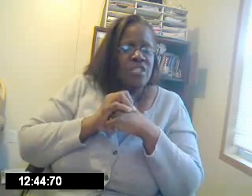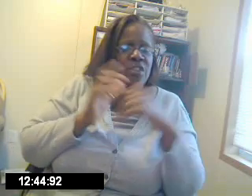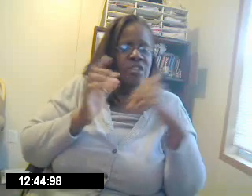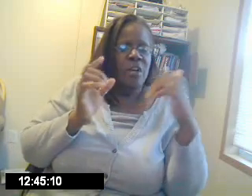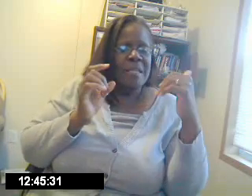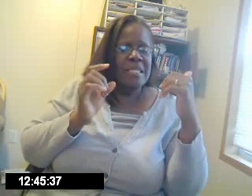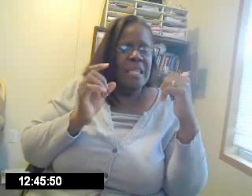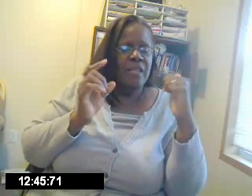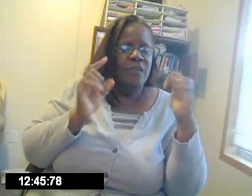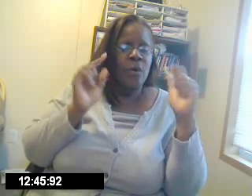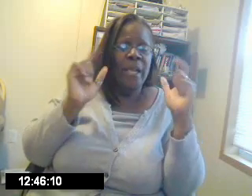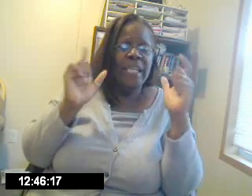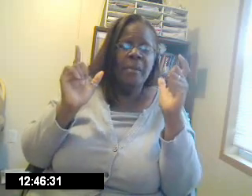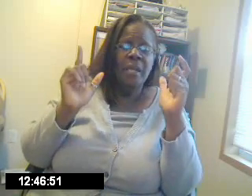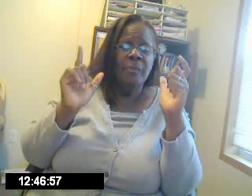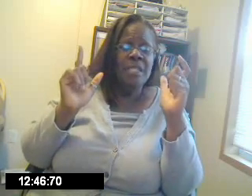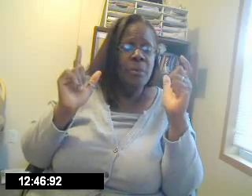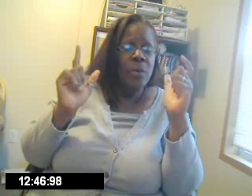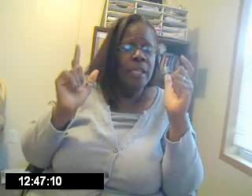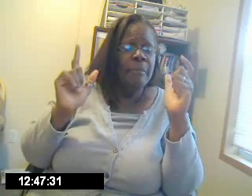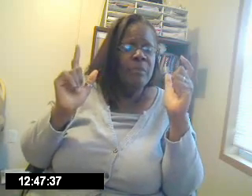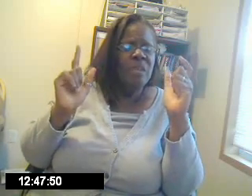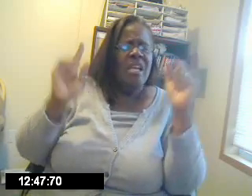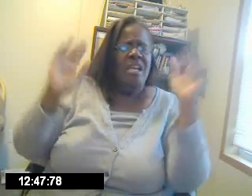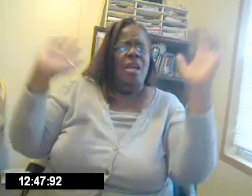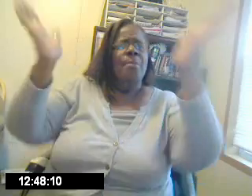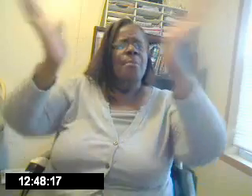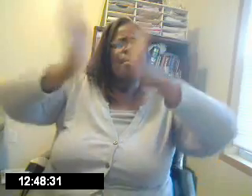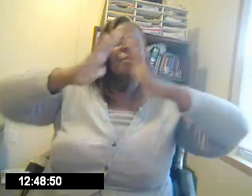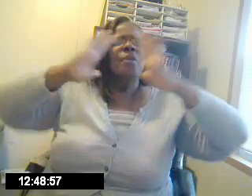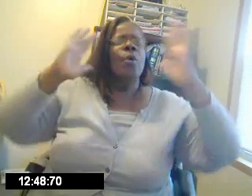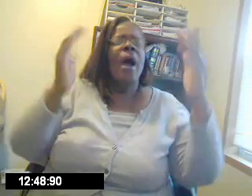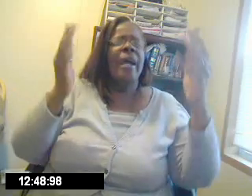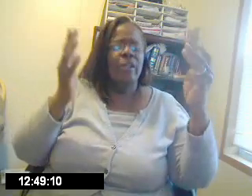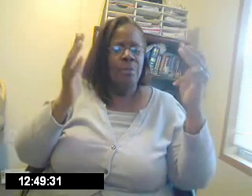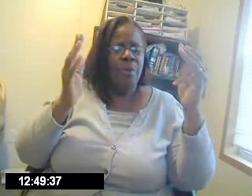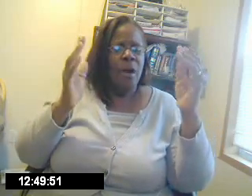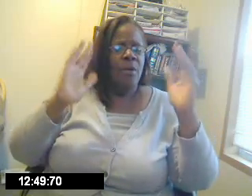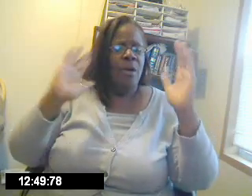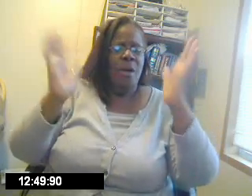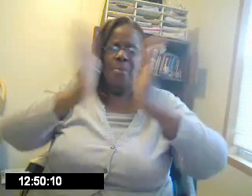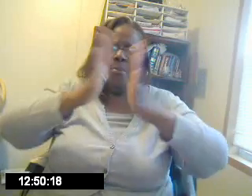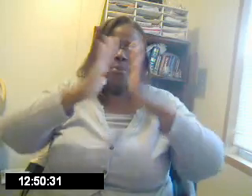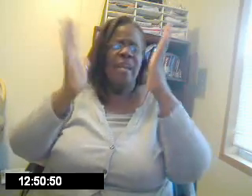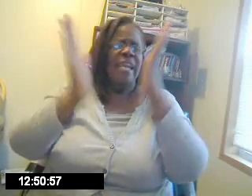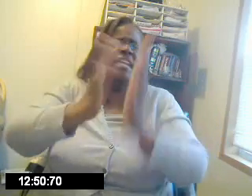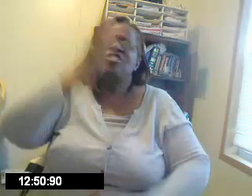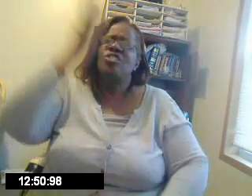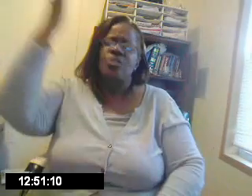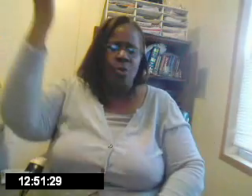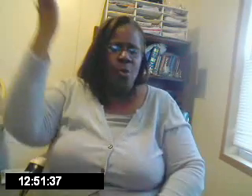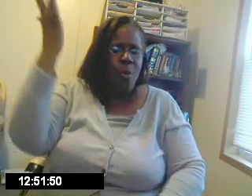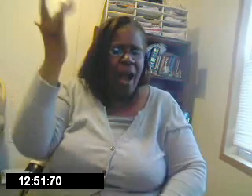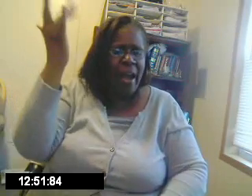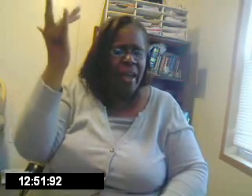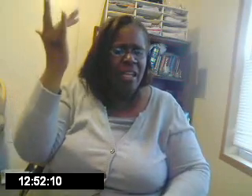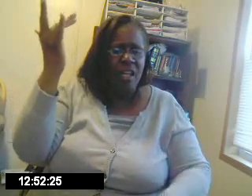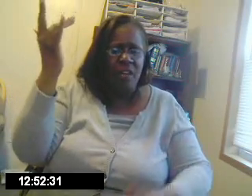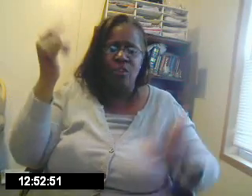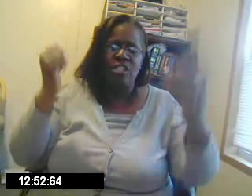starts off by saying, for waking me up this morning, the choir part, praise you, why, for